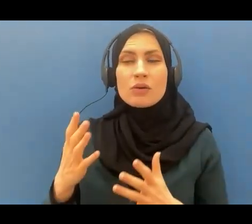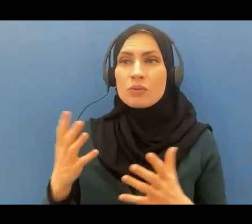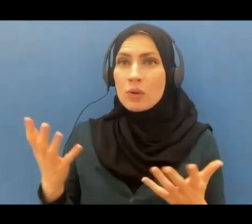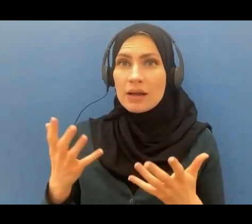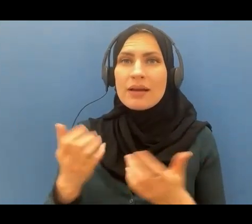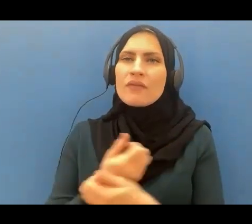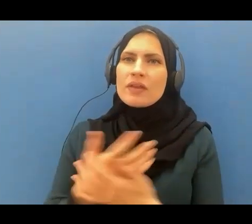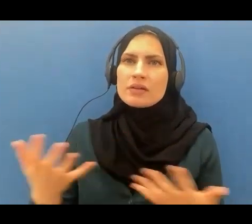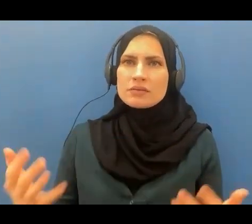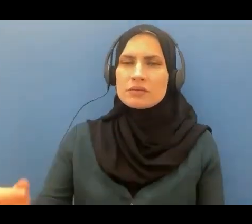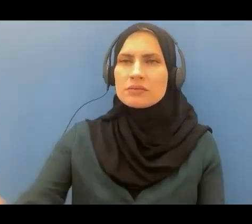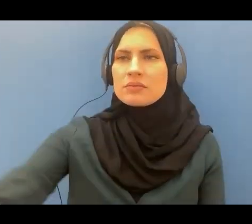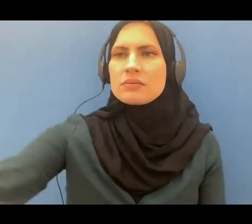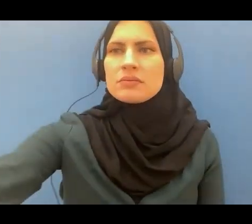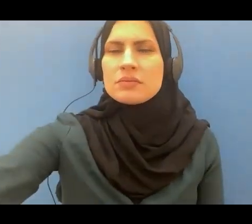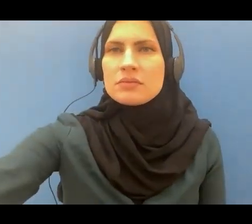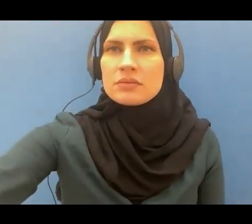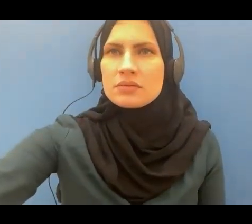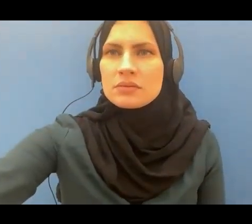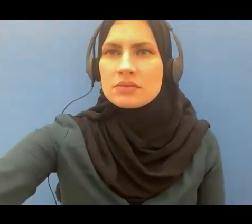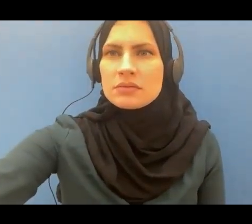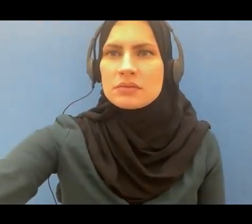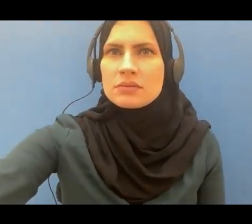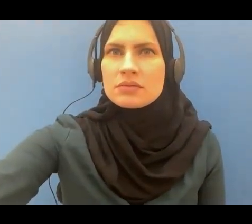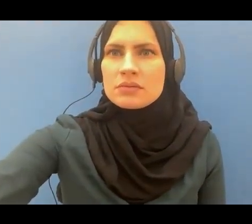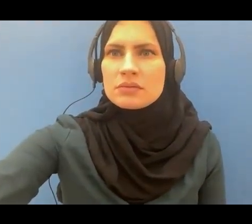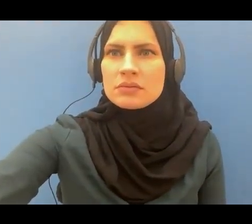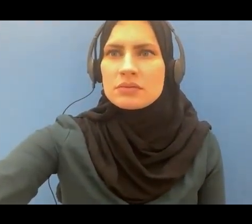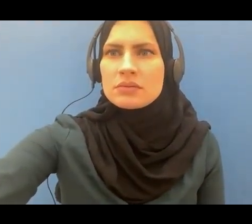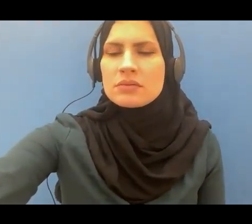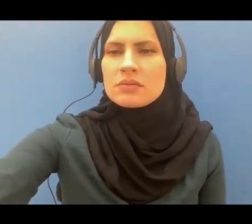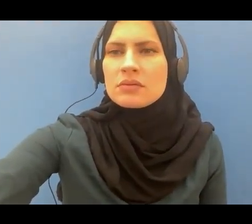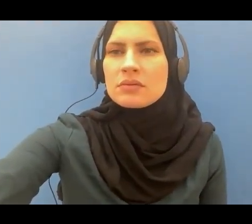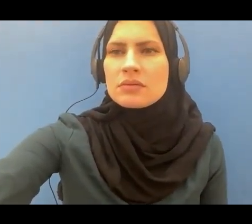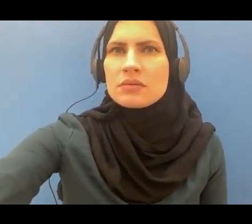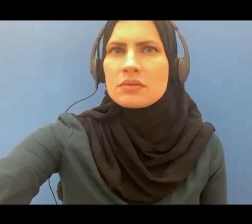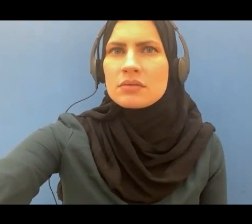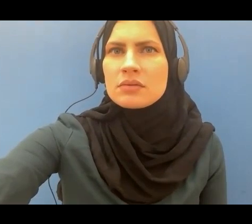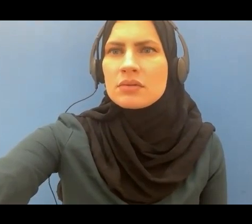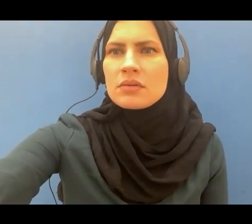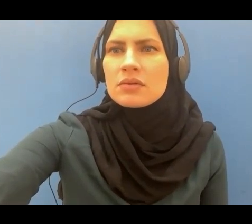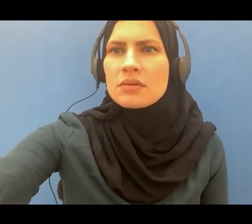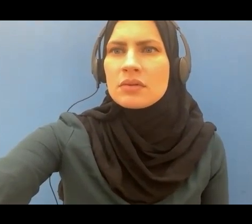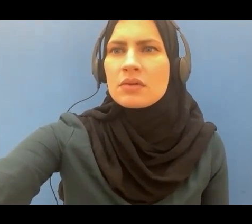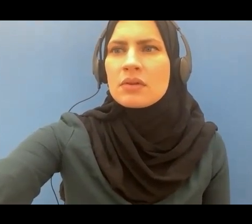not only that and he is the disposer of everything